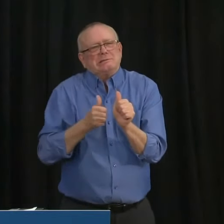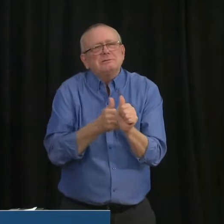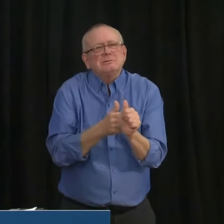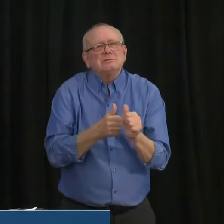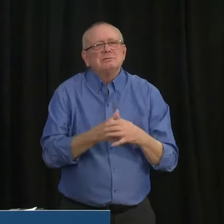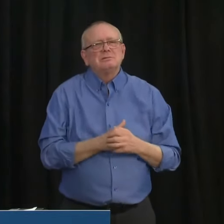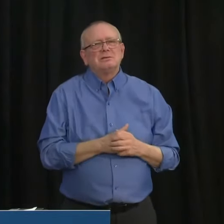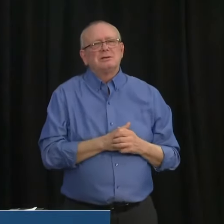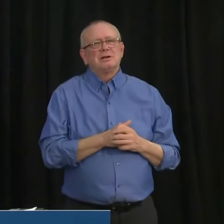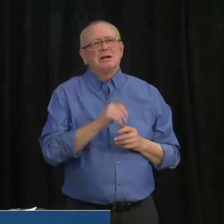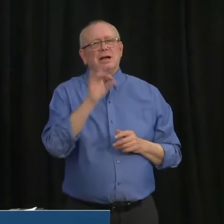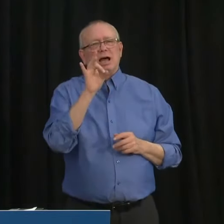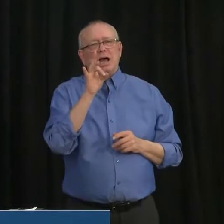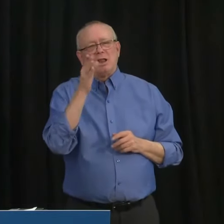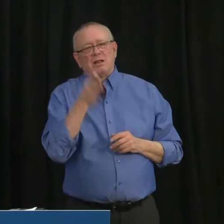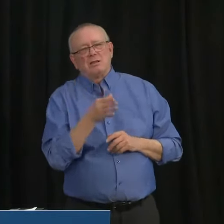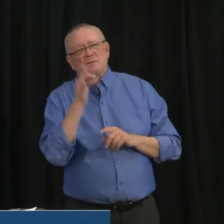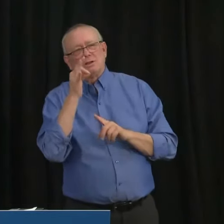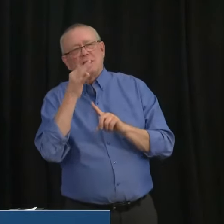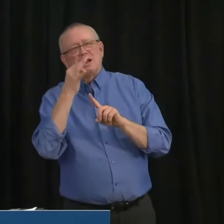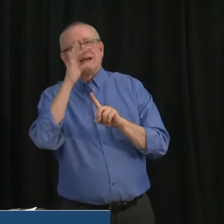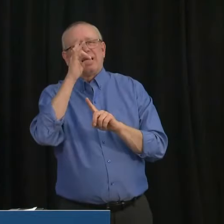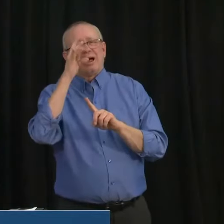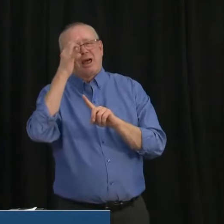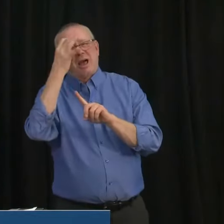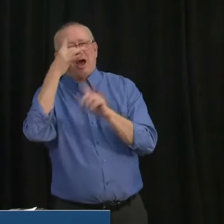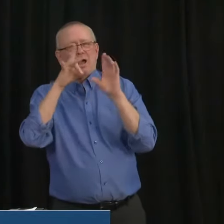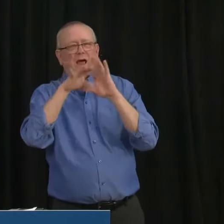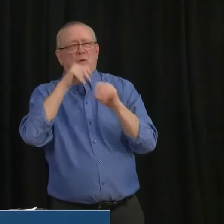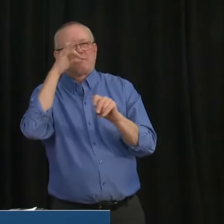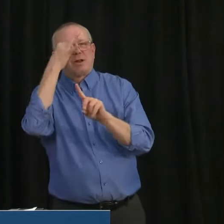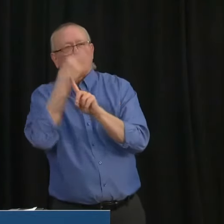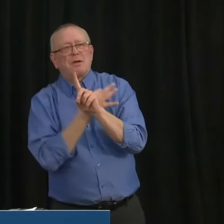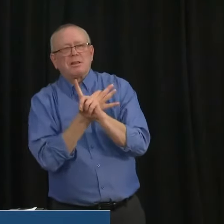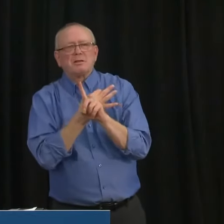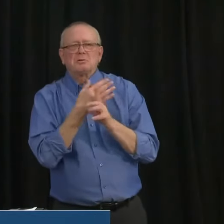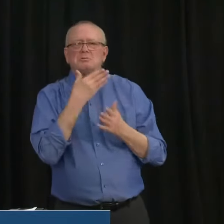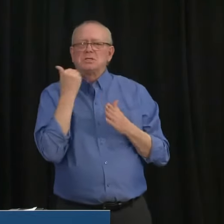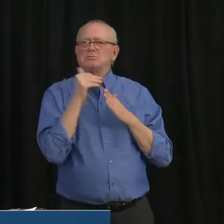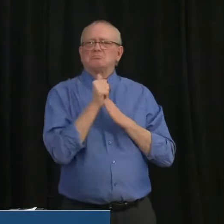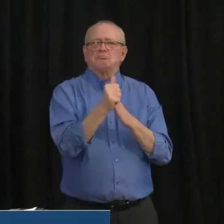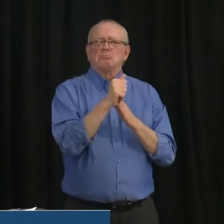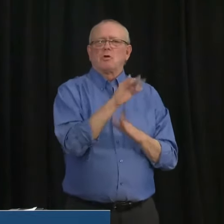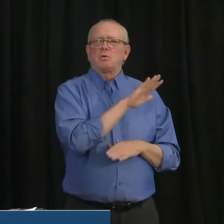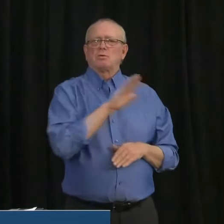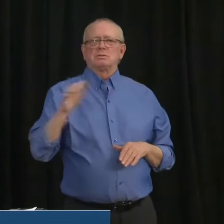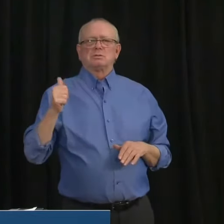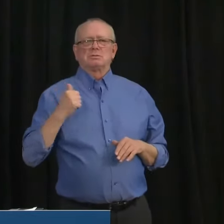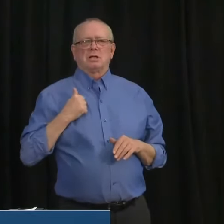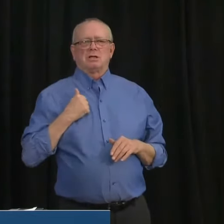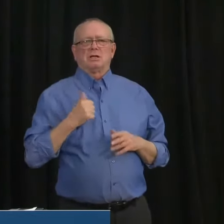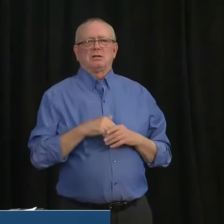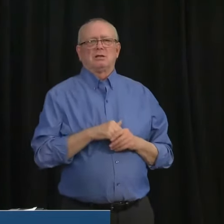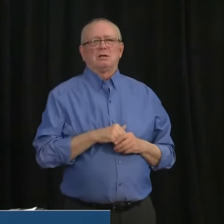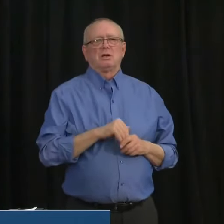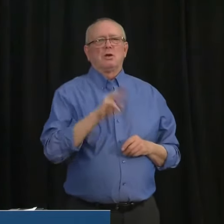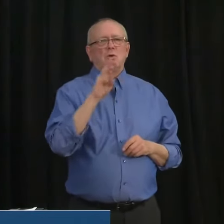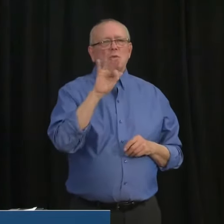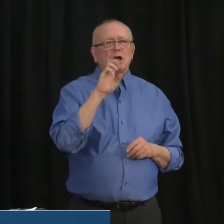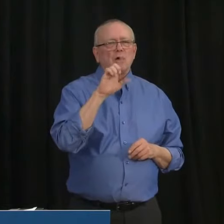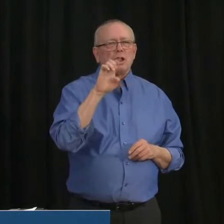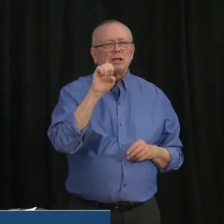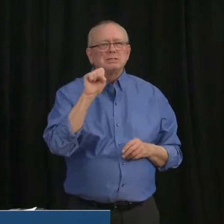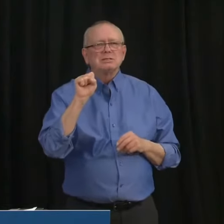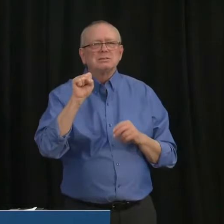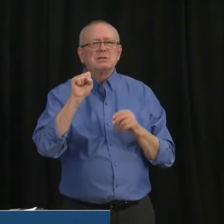the strongest contact tracing. We were the first to develop a wireless app connected into contact tracing to support it. The first to